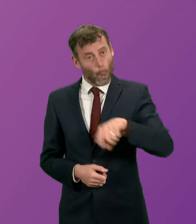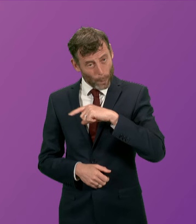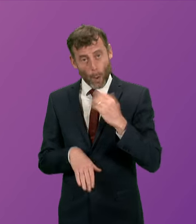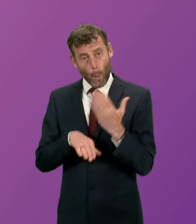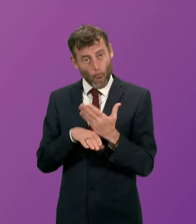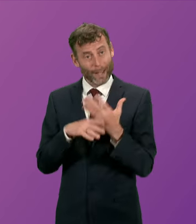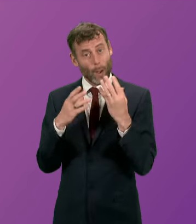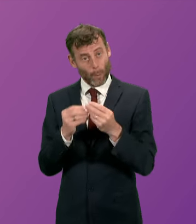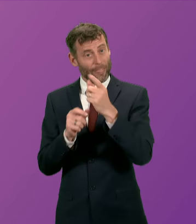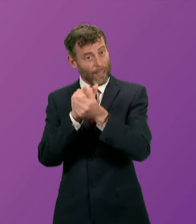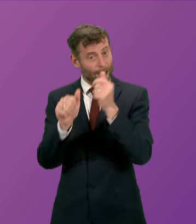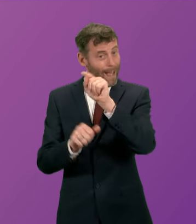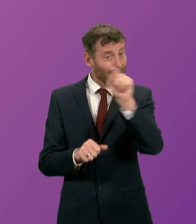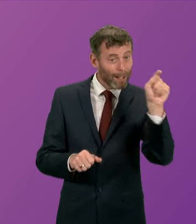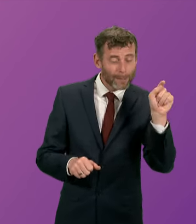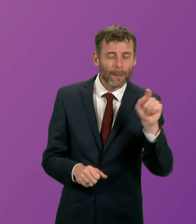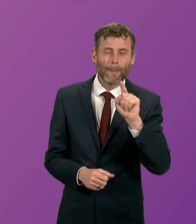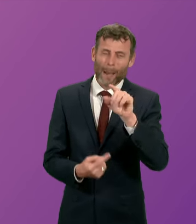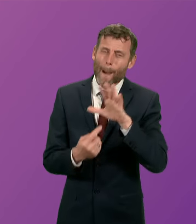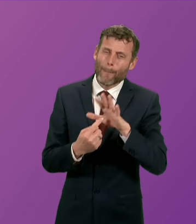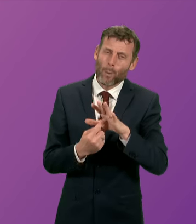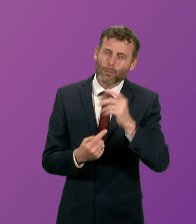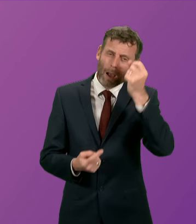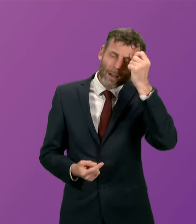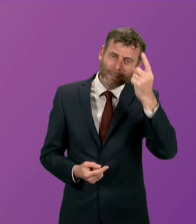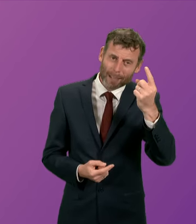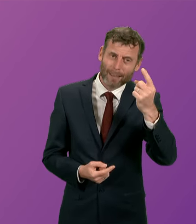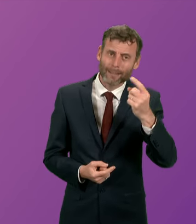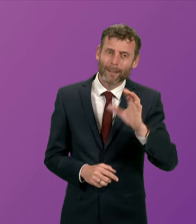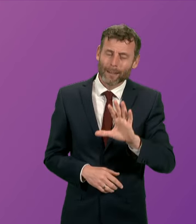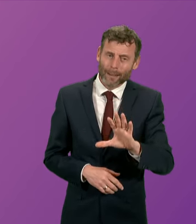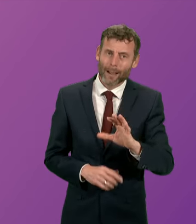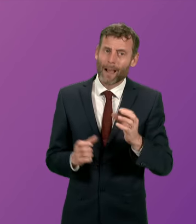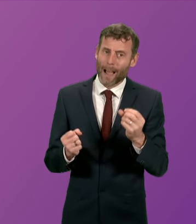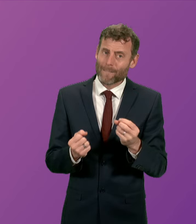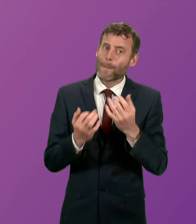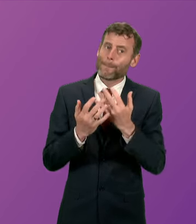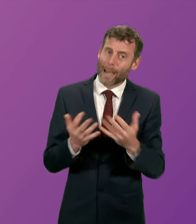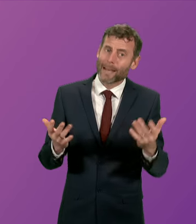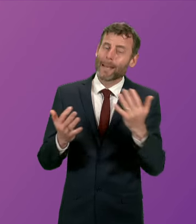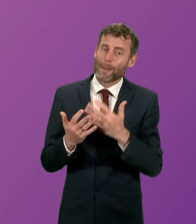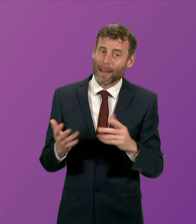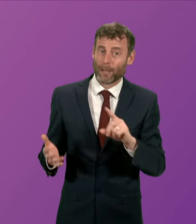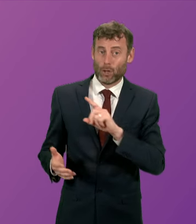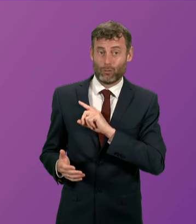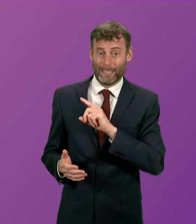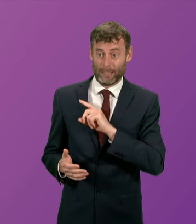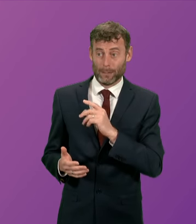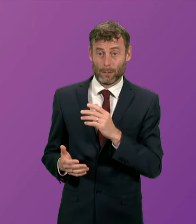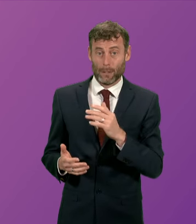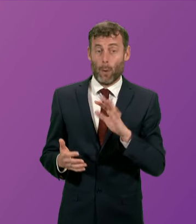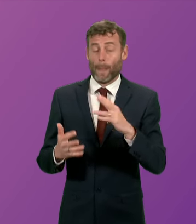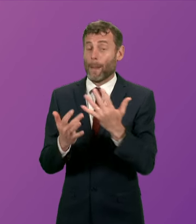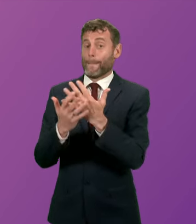working with the network but I think it's also important to recognise that there are many many many occasions in which the network performs